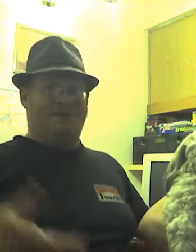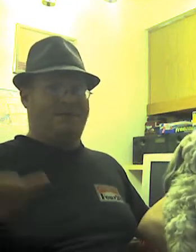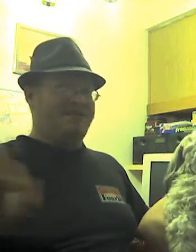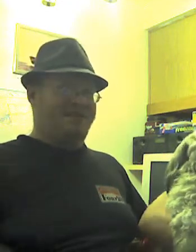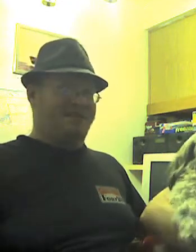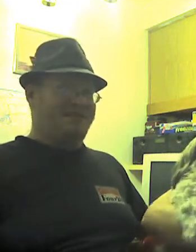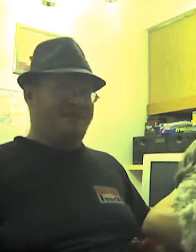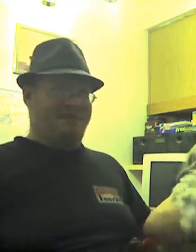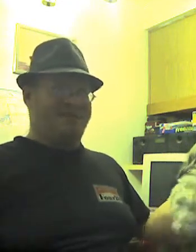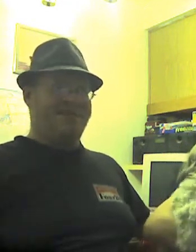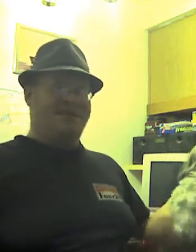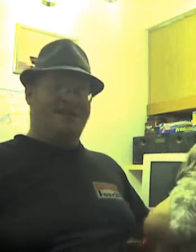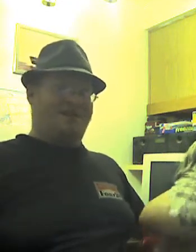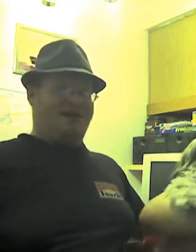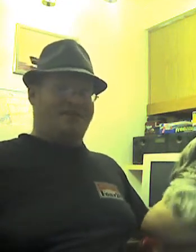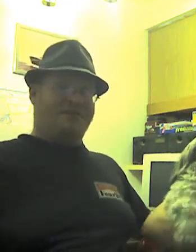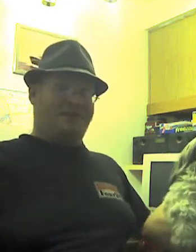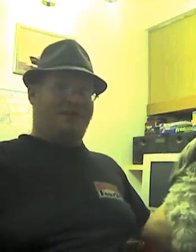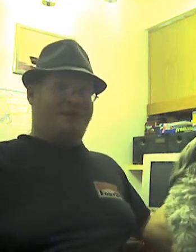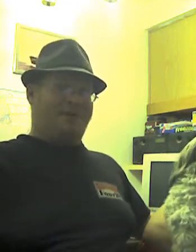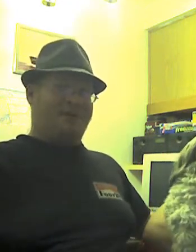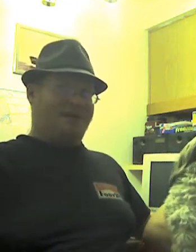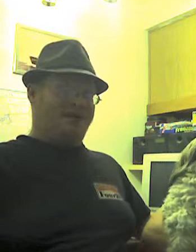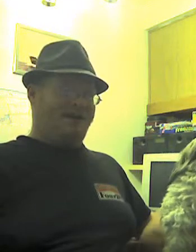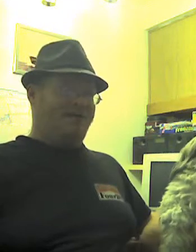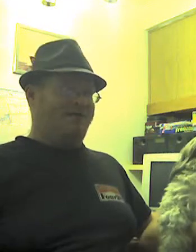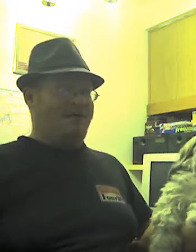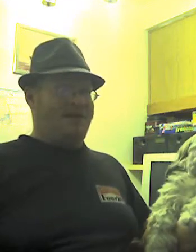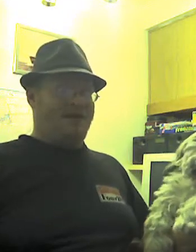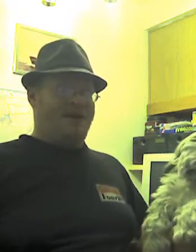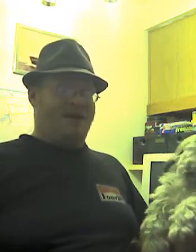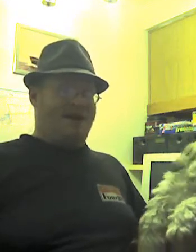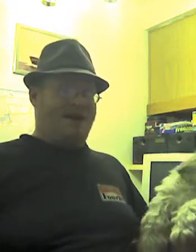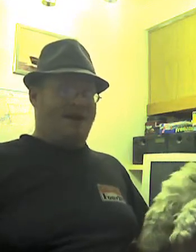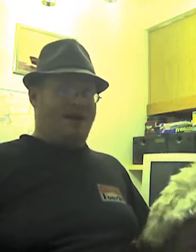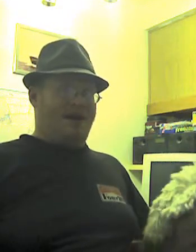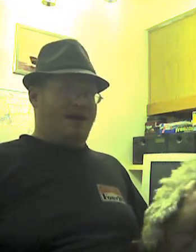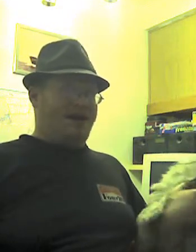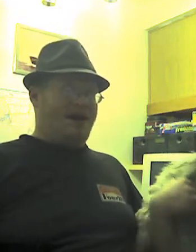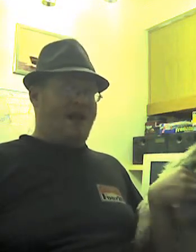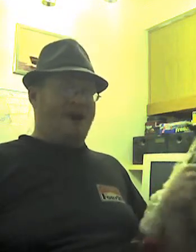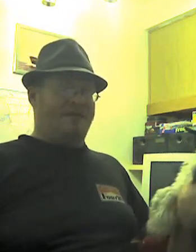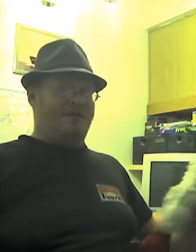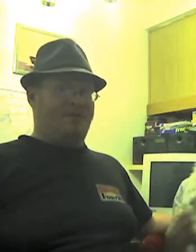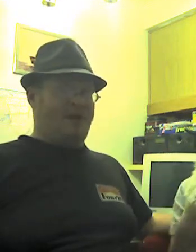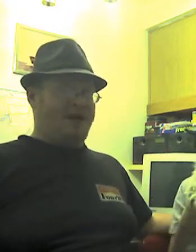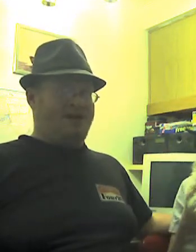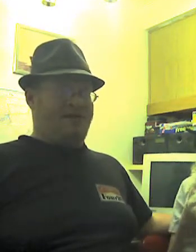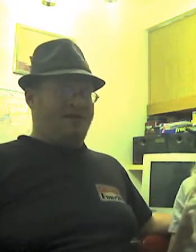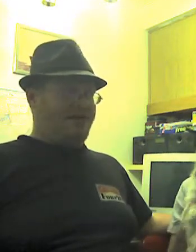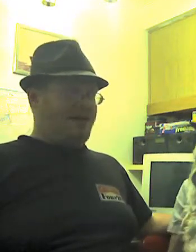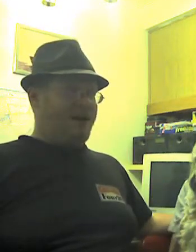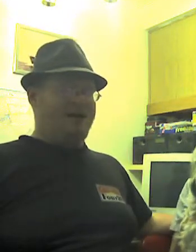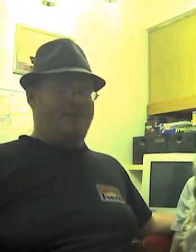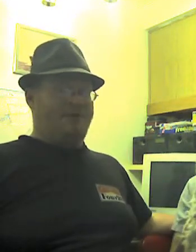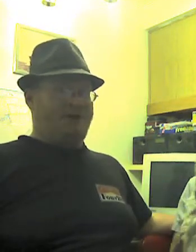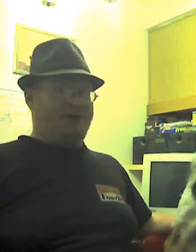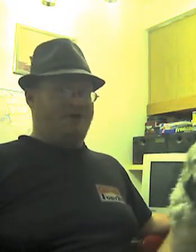it's a blessing to some of you. Tomorrow's the Pro Bowl. Team Saunders or Team Rice? I am going to